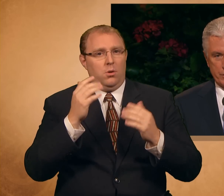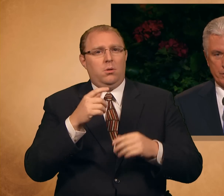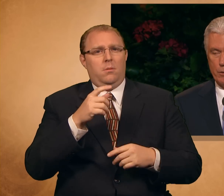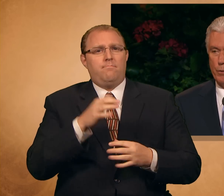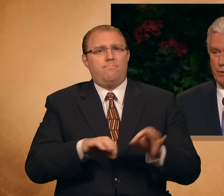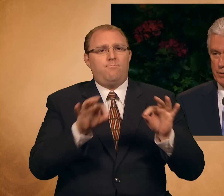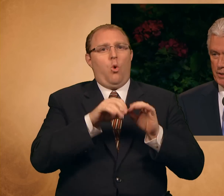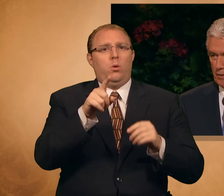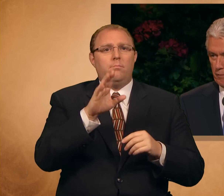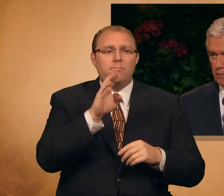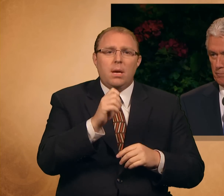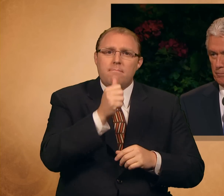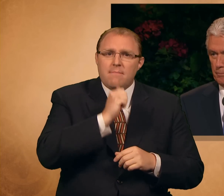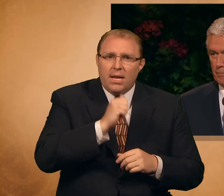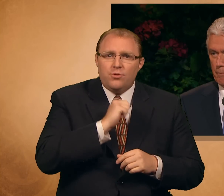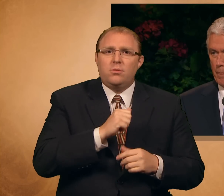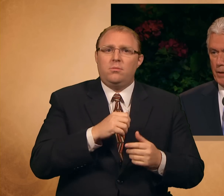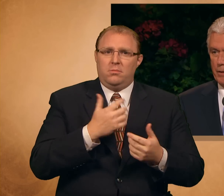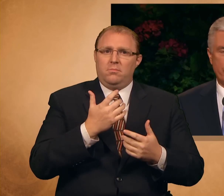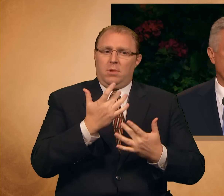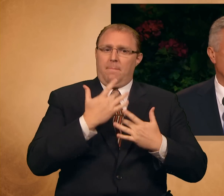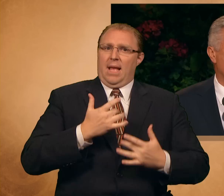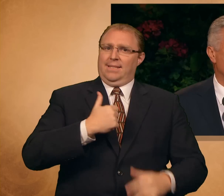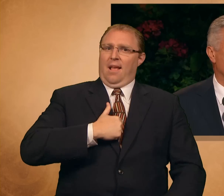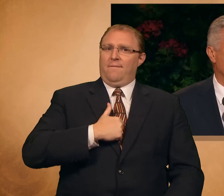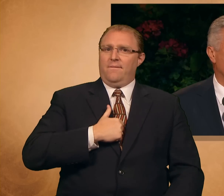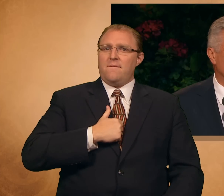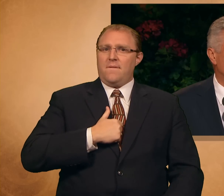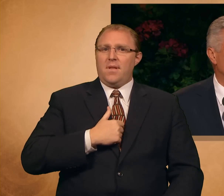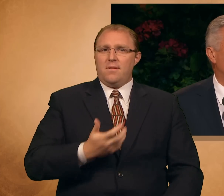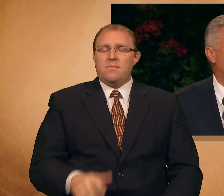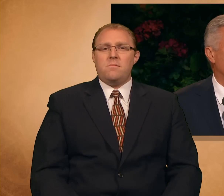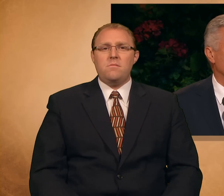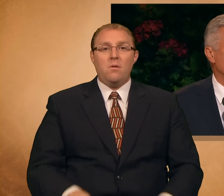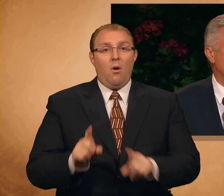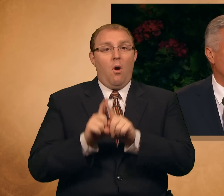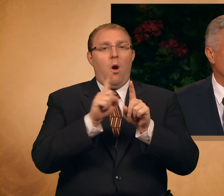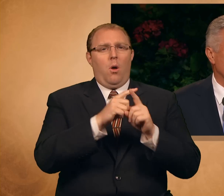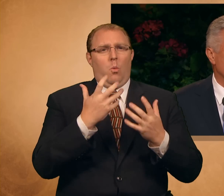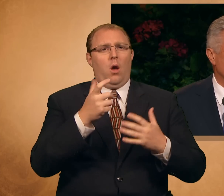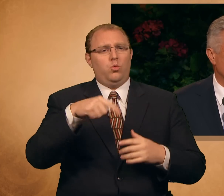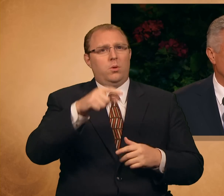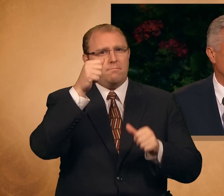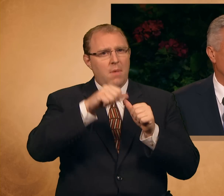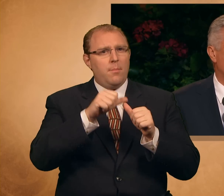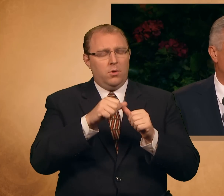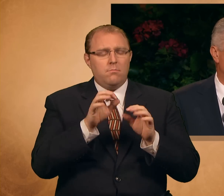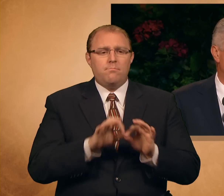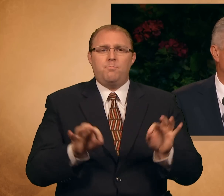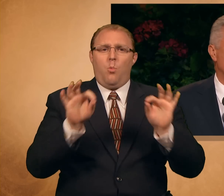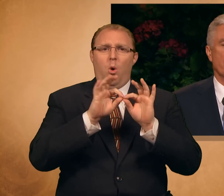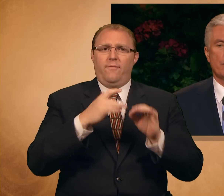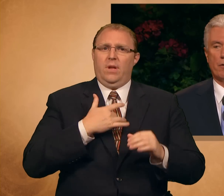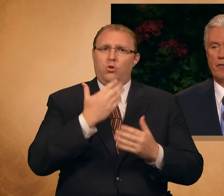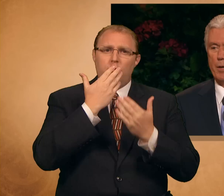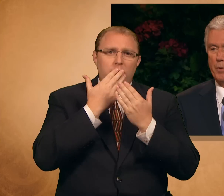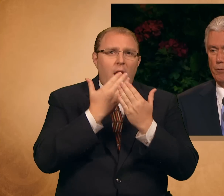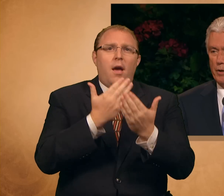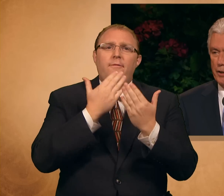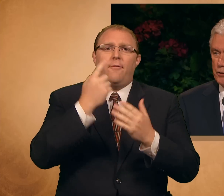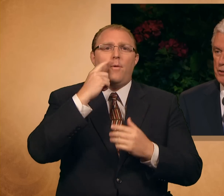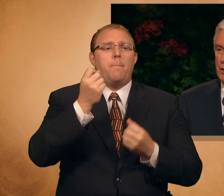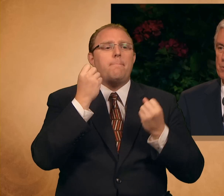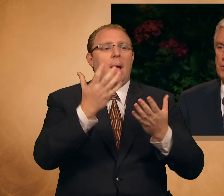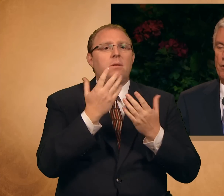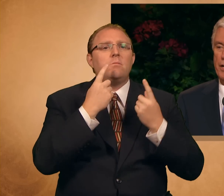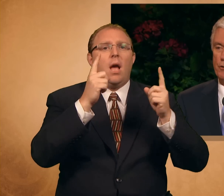patient with yourself. In the meantime, be thankful for all the small successes in your home, your family